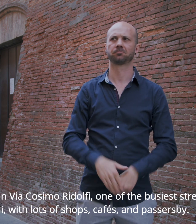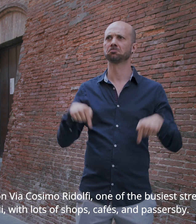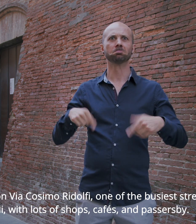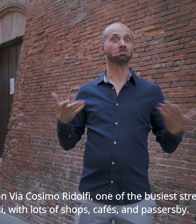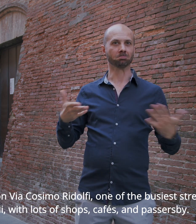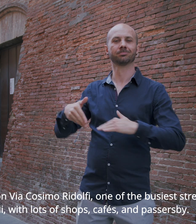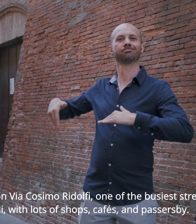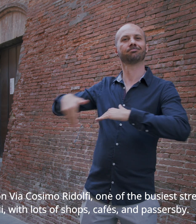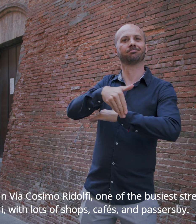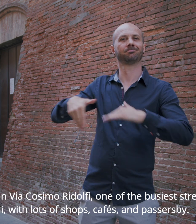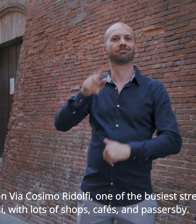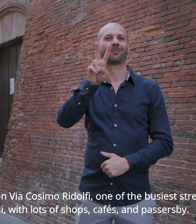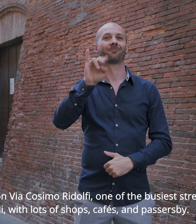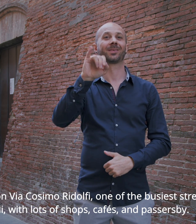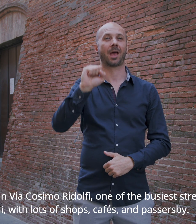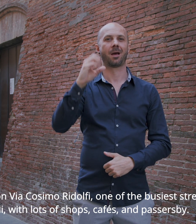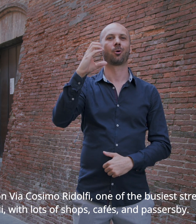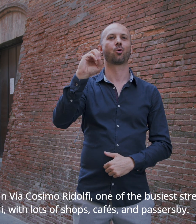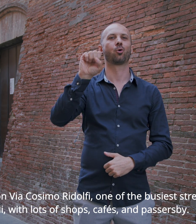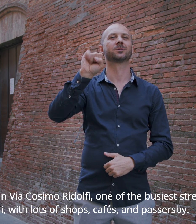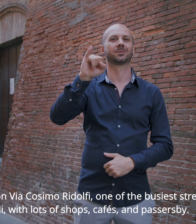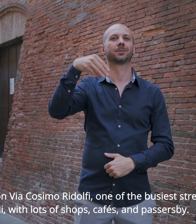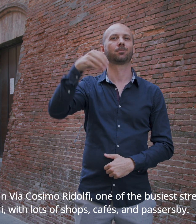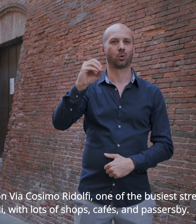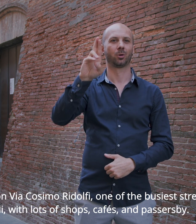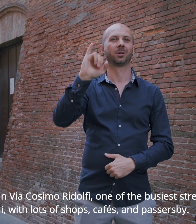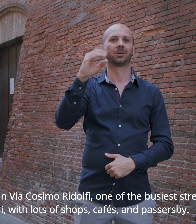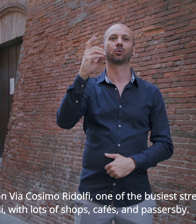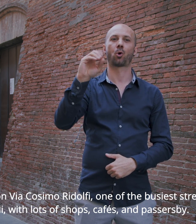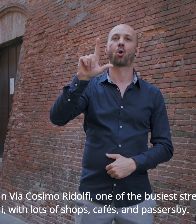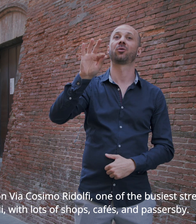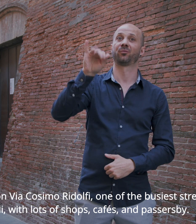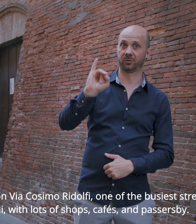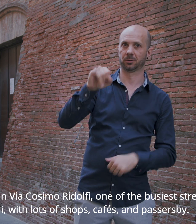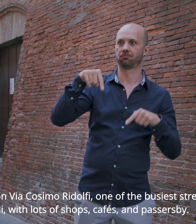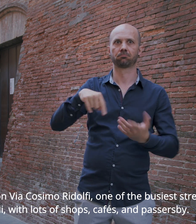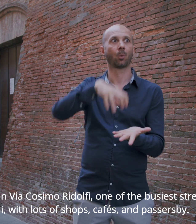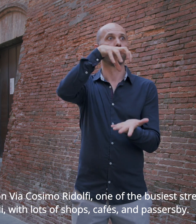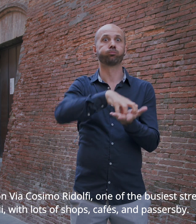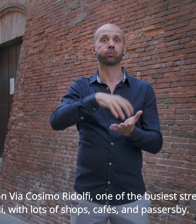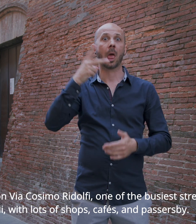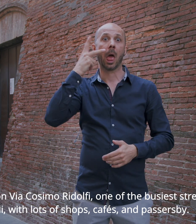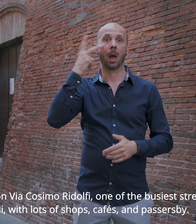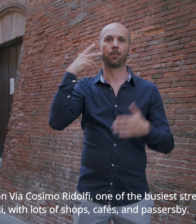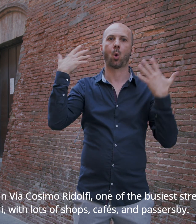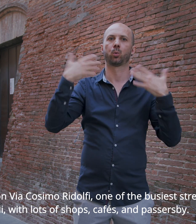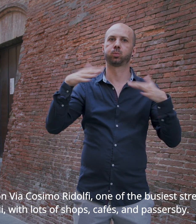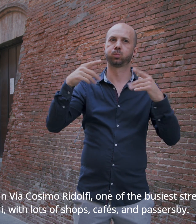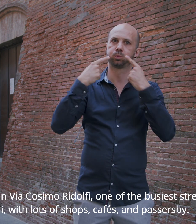Here we are on Via Cosimo-Ridolfi, one of the busiest streets in Empoli, with lots of shops,